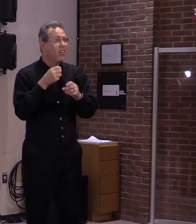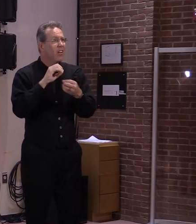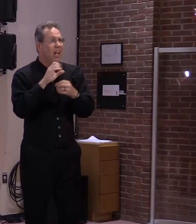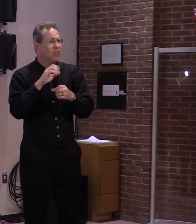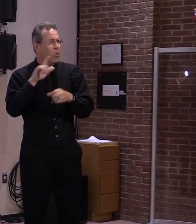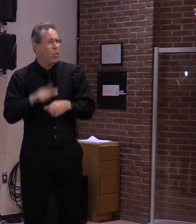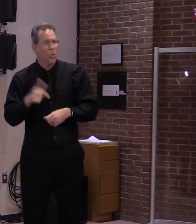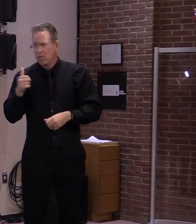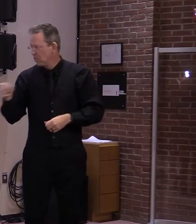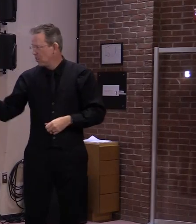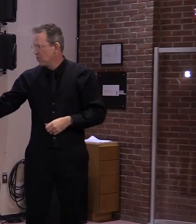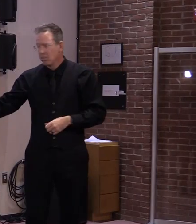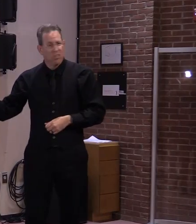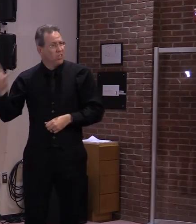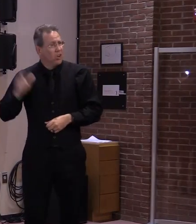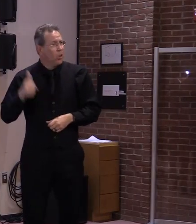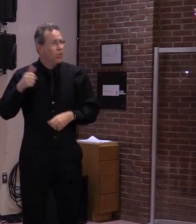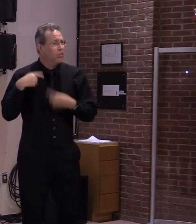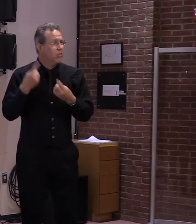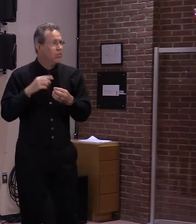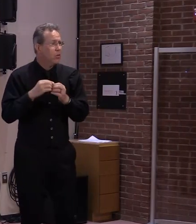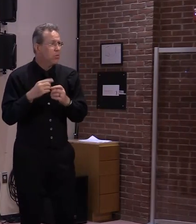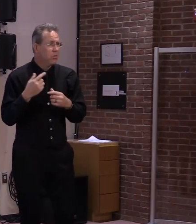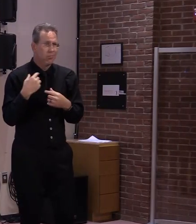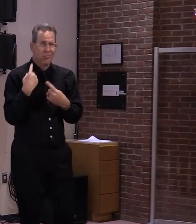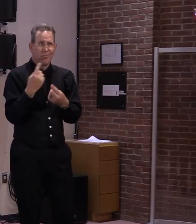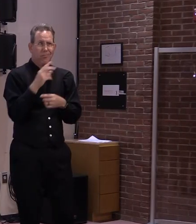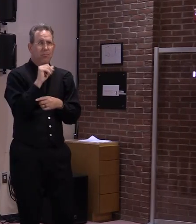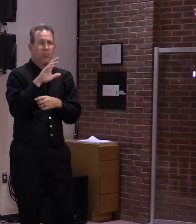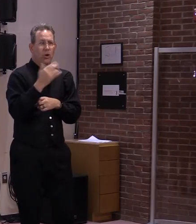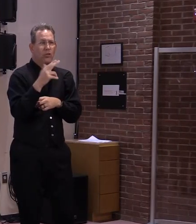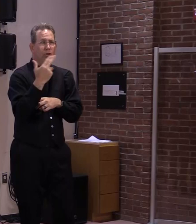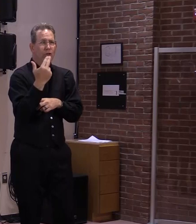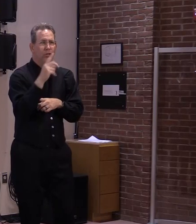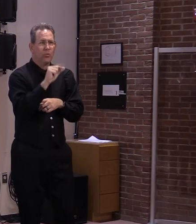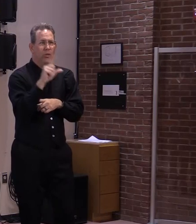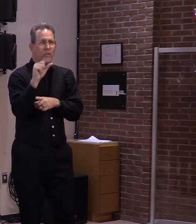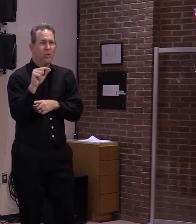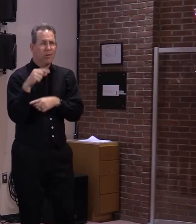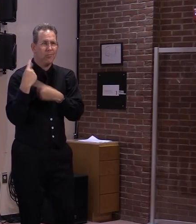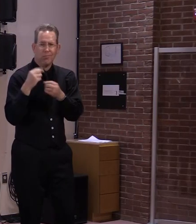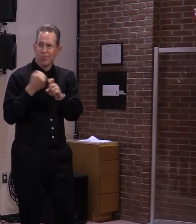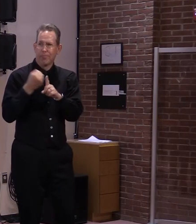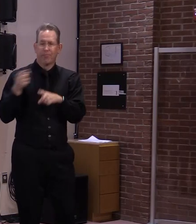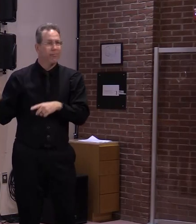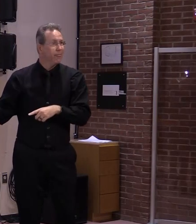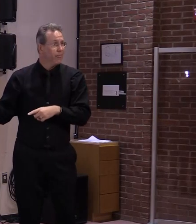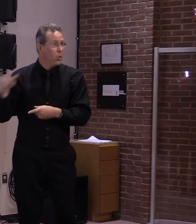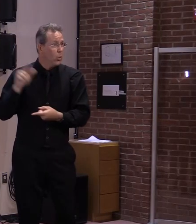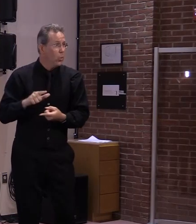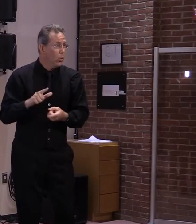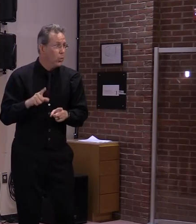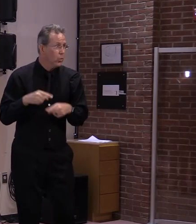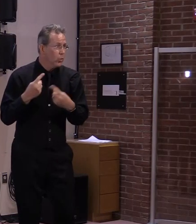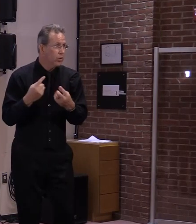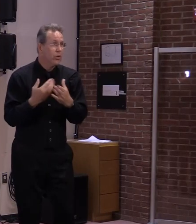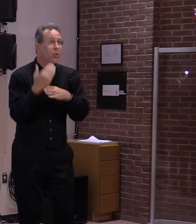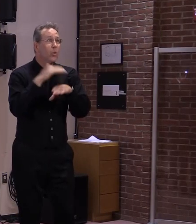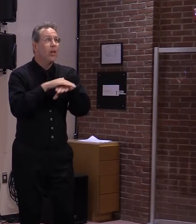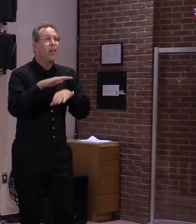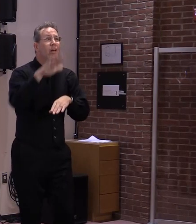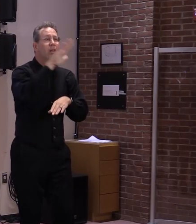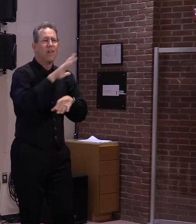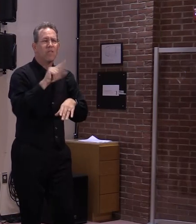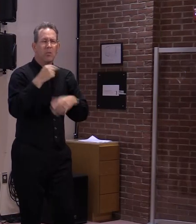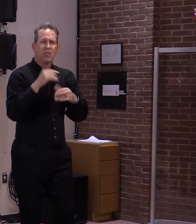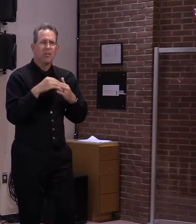last March. Additionally, New England continues to lead the country in vaccinations with the six New England states also being